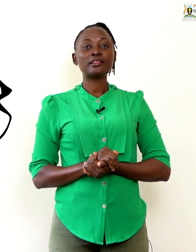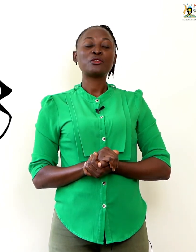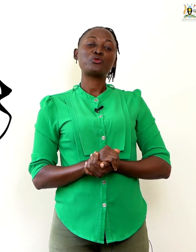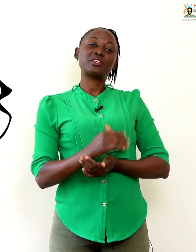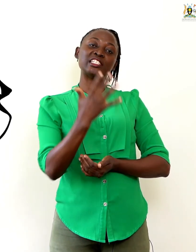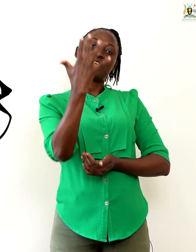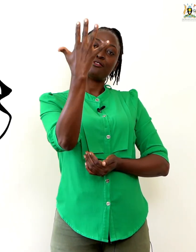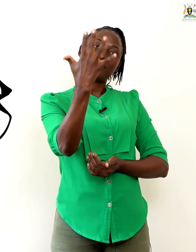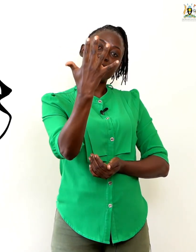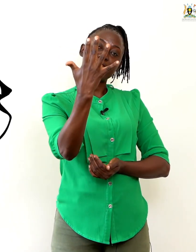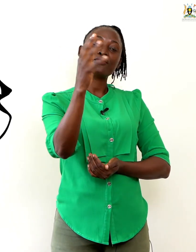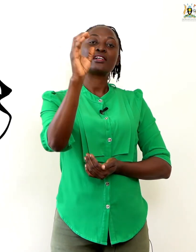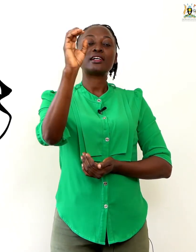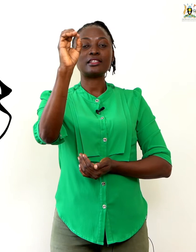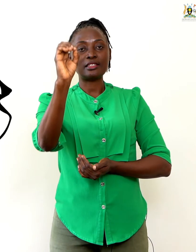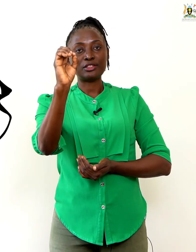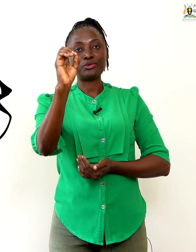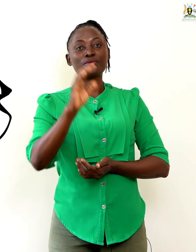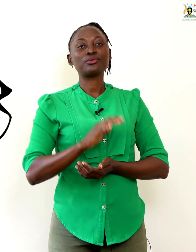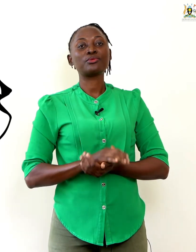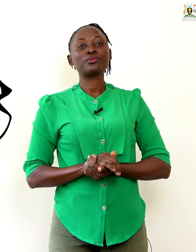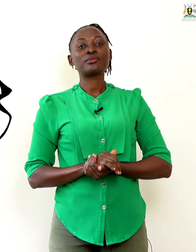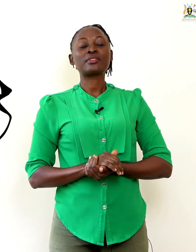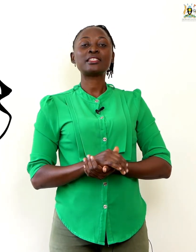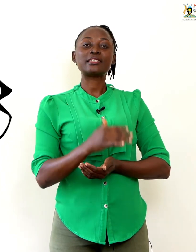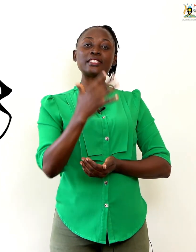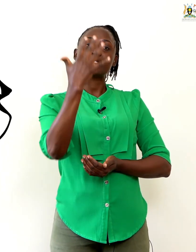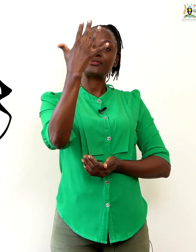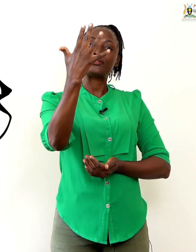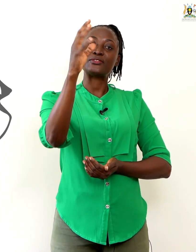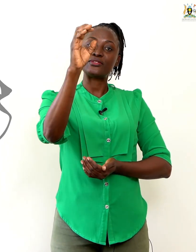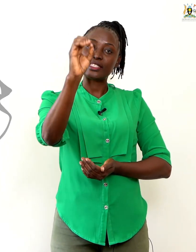We get our 5 and a 0. This is 50.